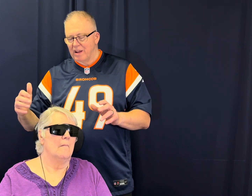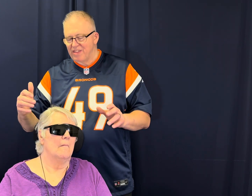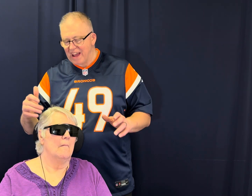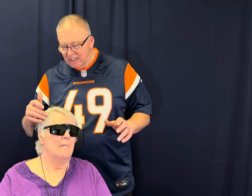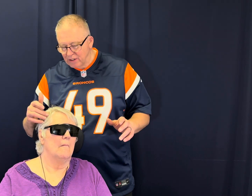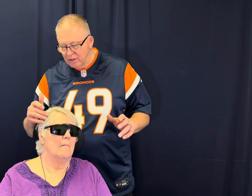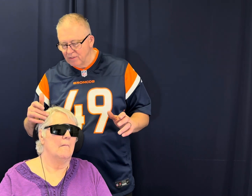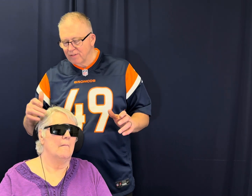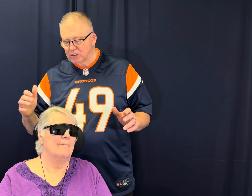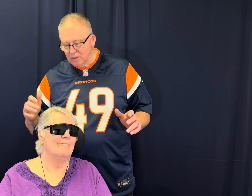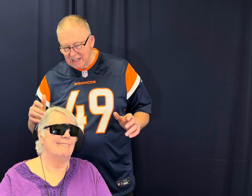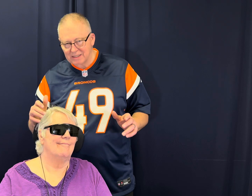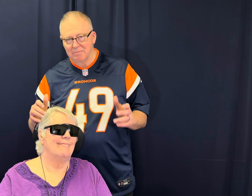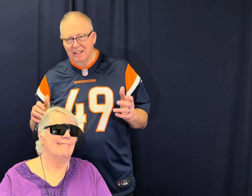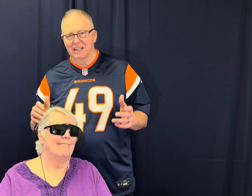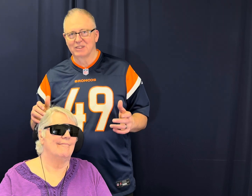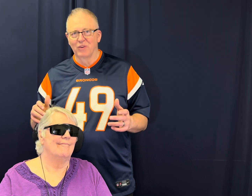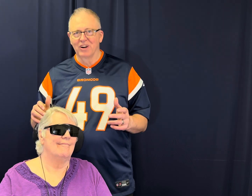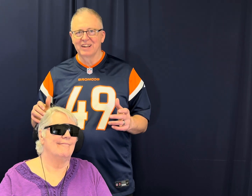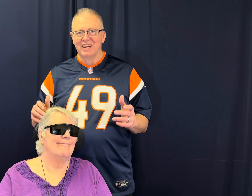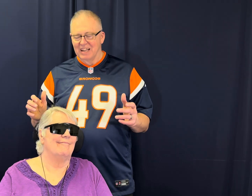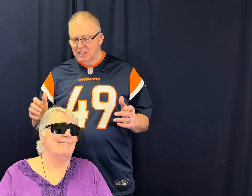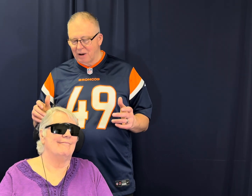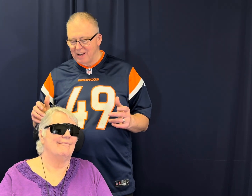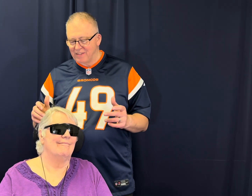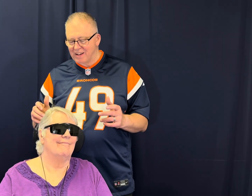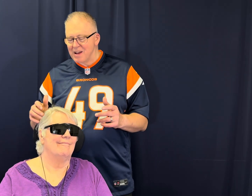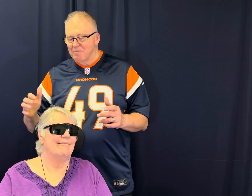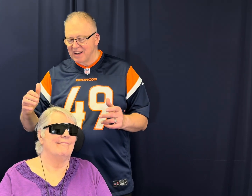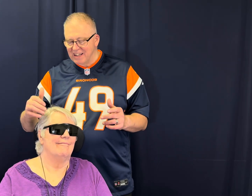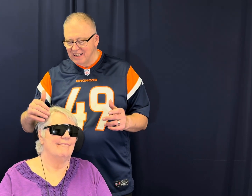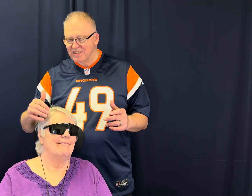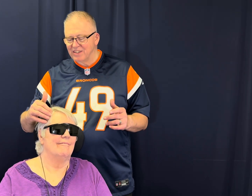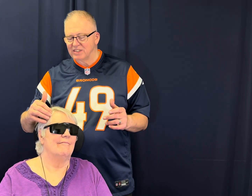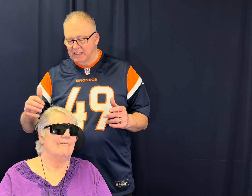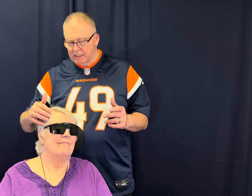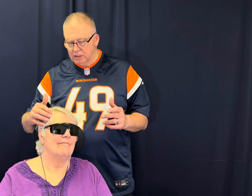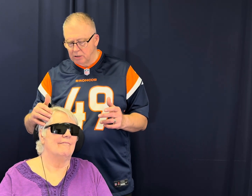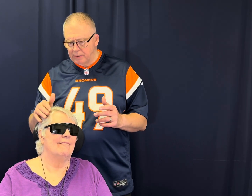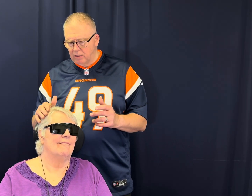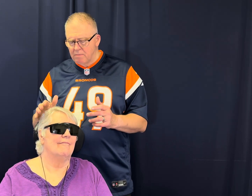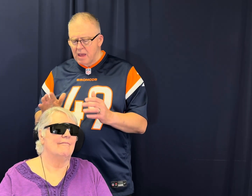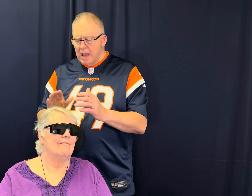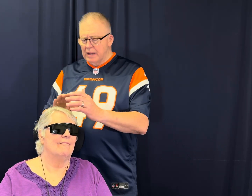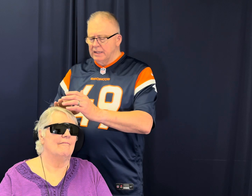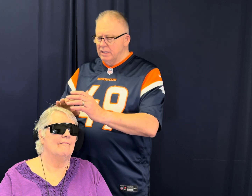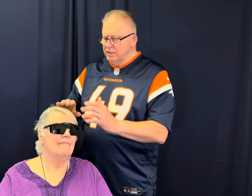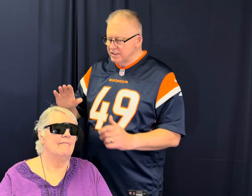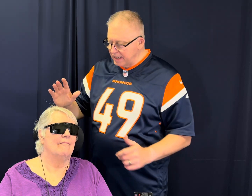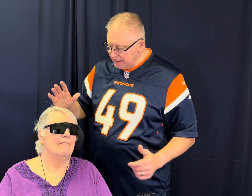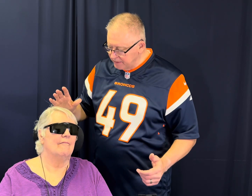thank you for trying to make things work in spite of it, but I need you to take a chill pill. And I need to take you